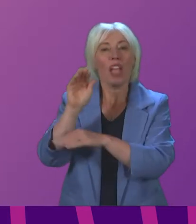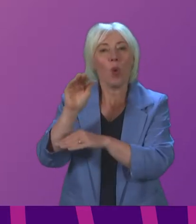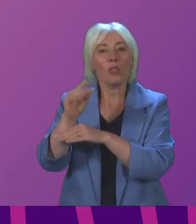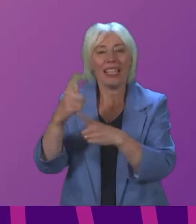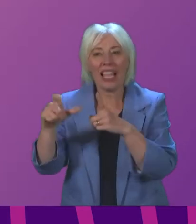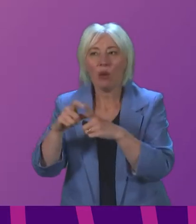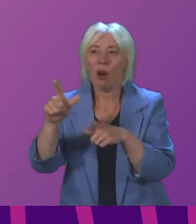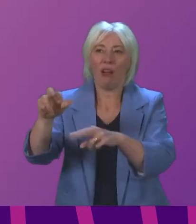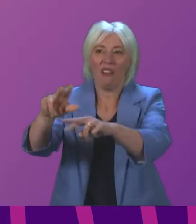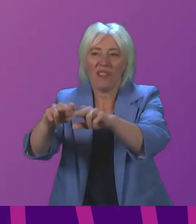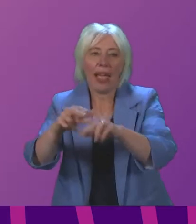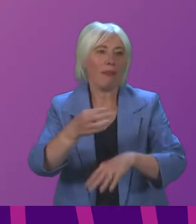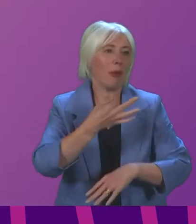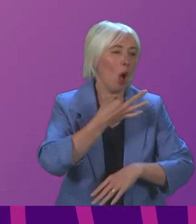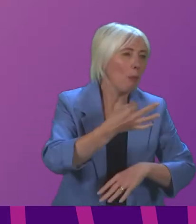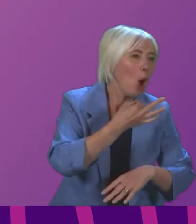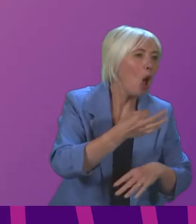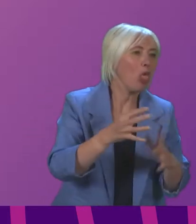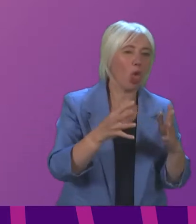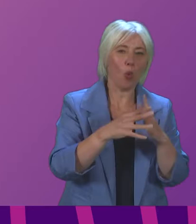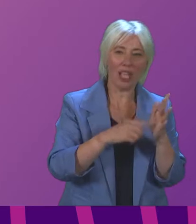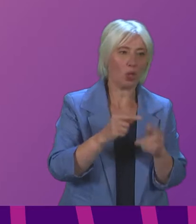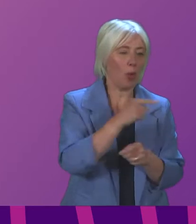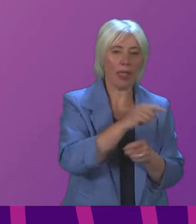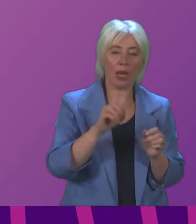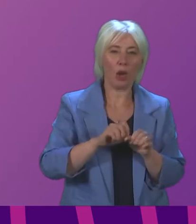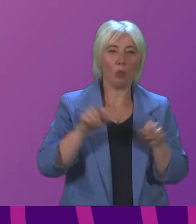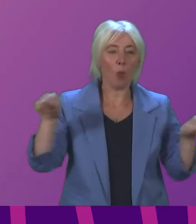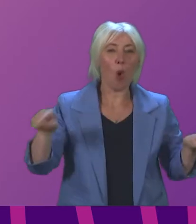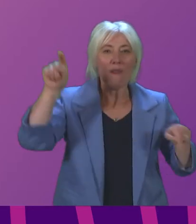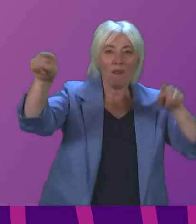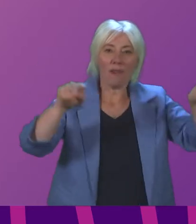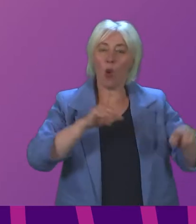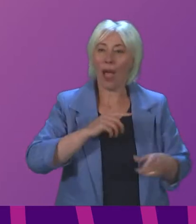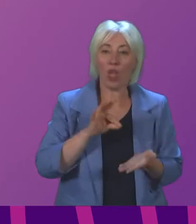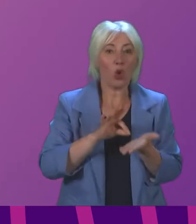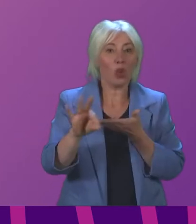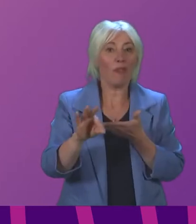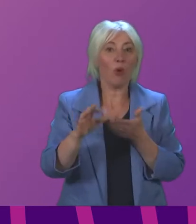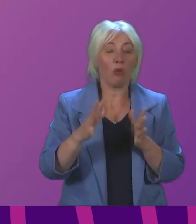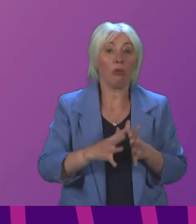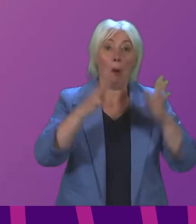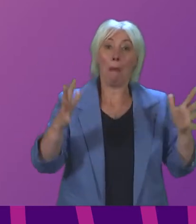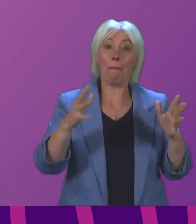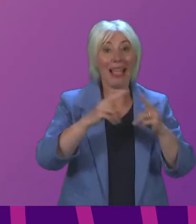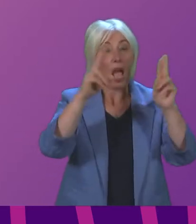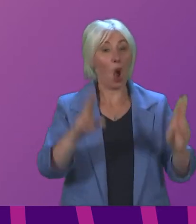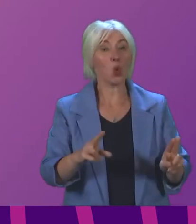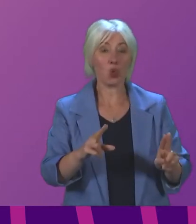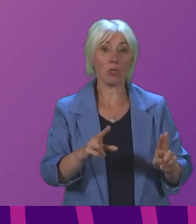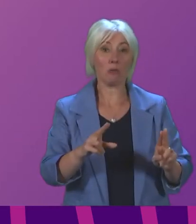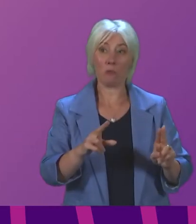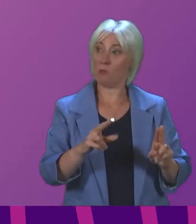into Perthshire into West Lothian because they can afford to buy a nicer house